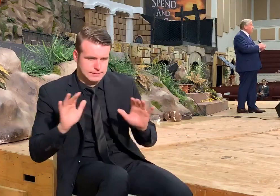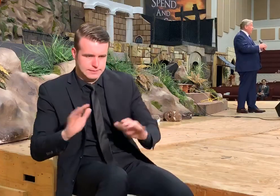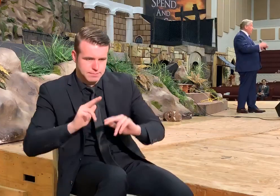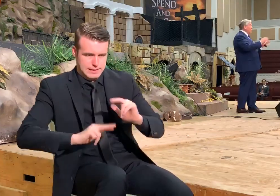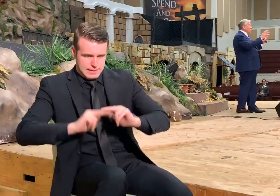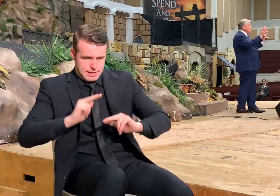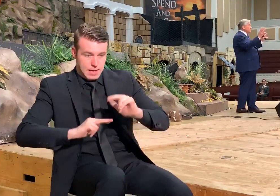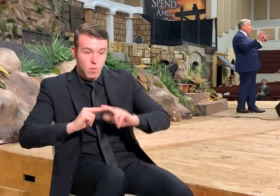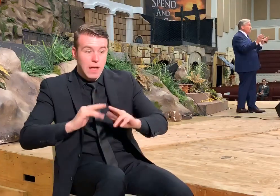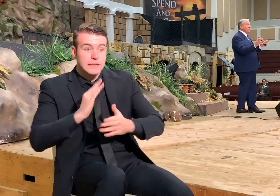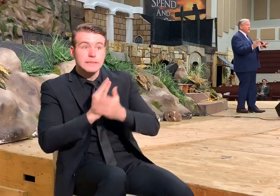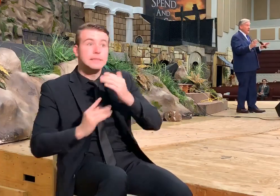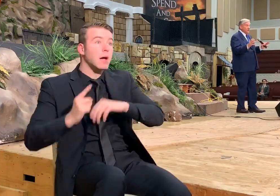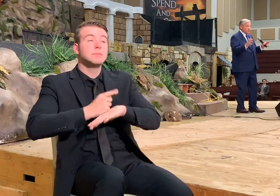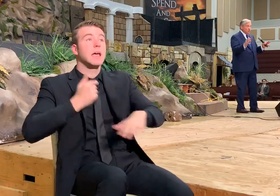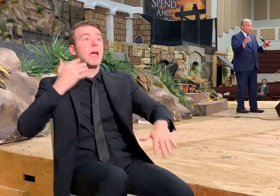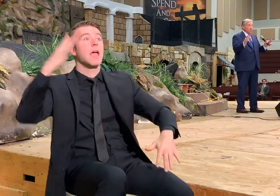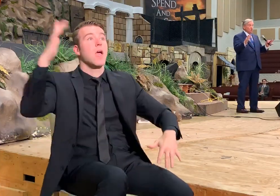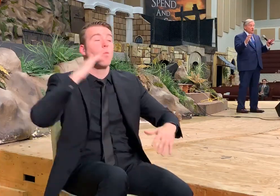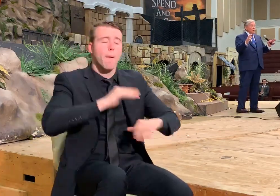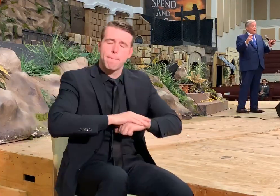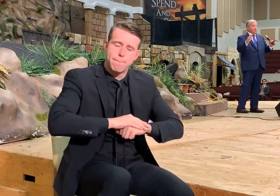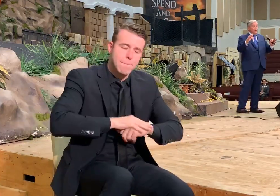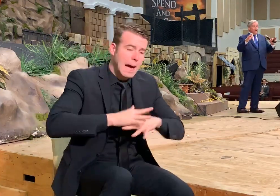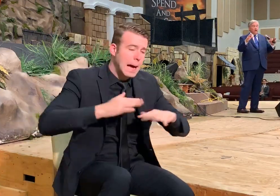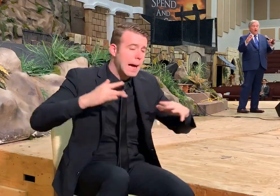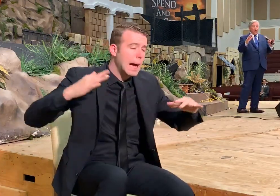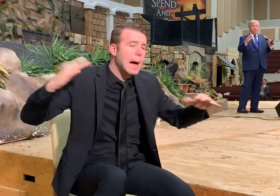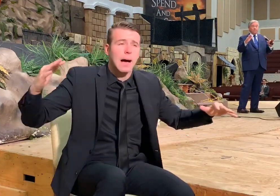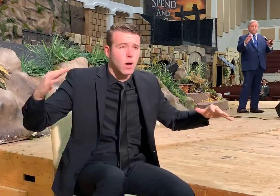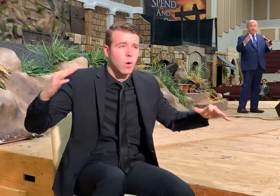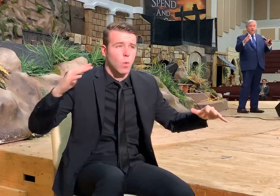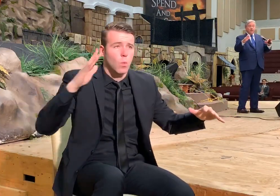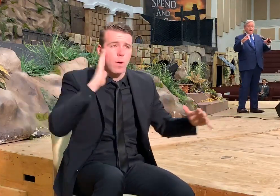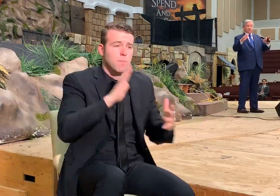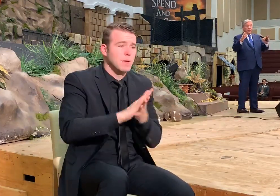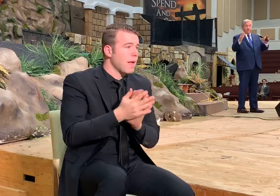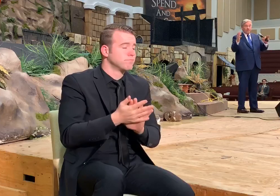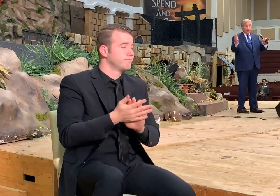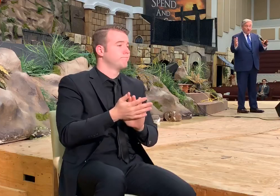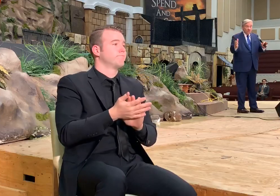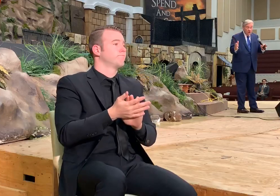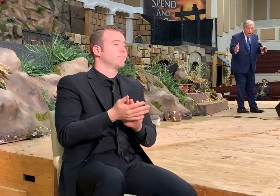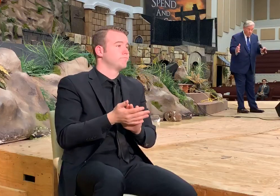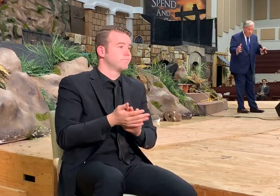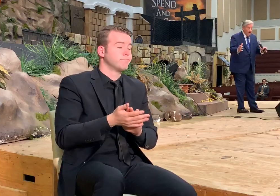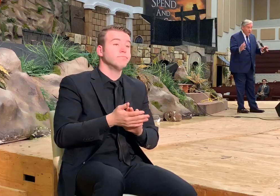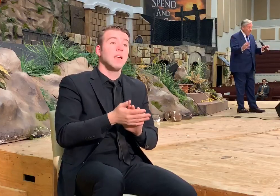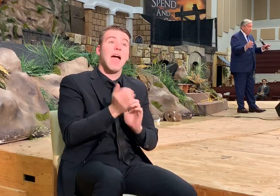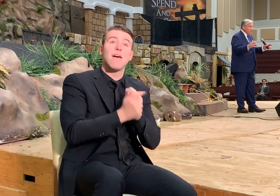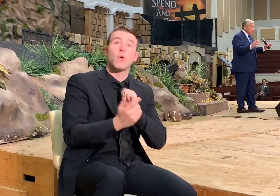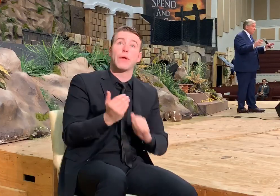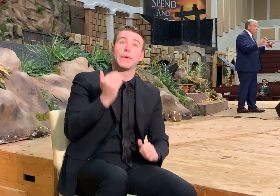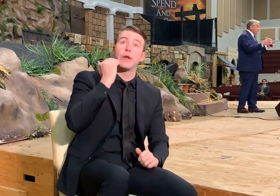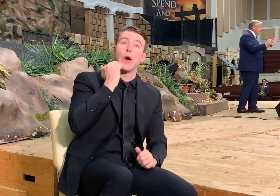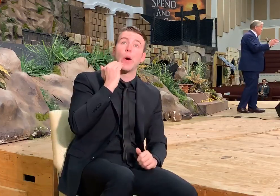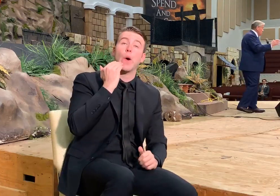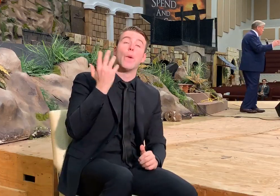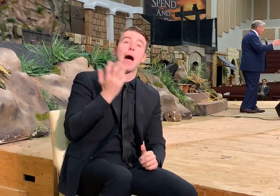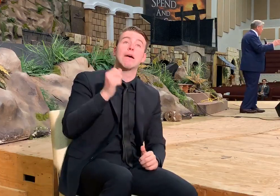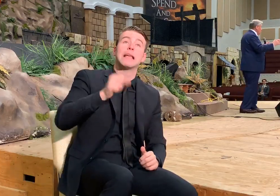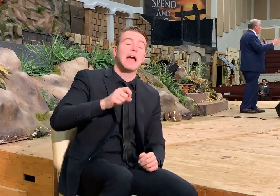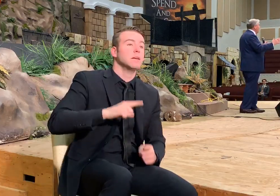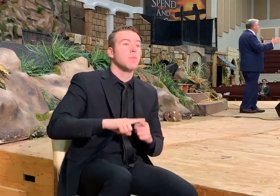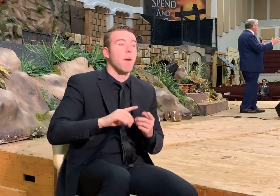that someday it will explode into not only not only into being known, it will explode